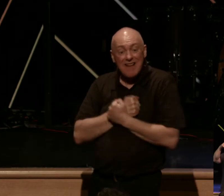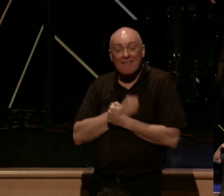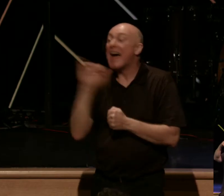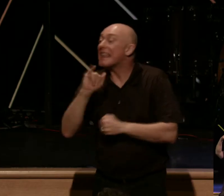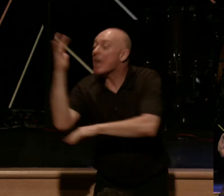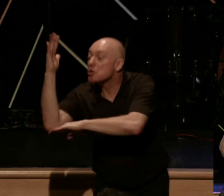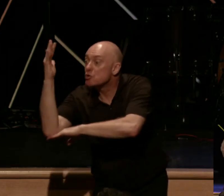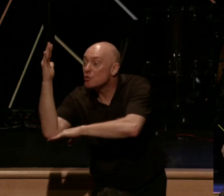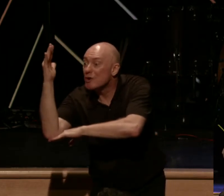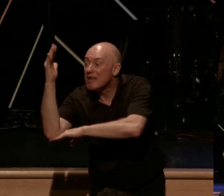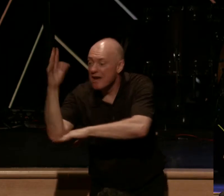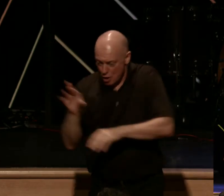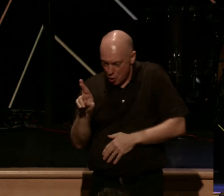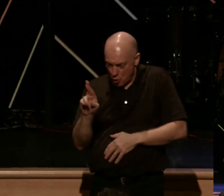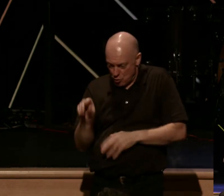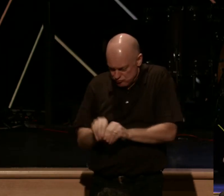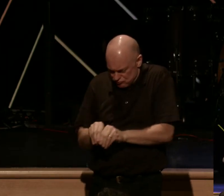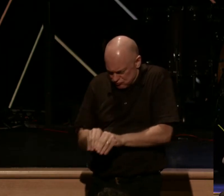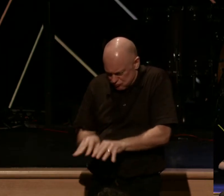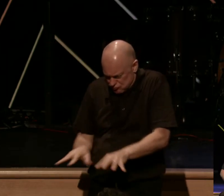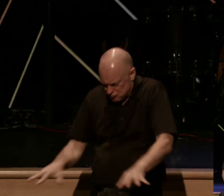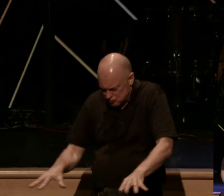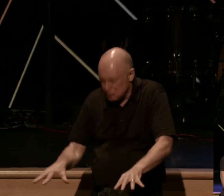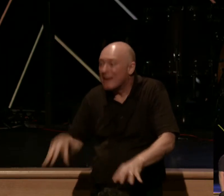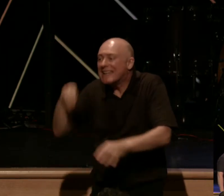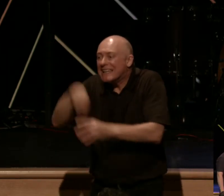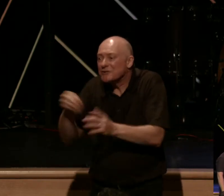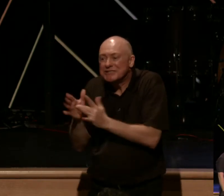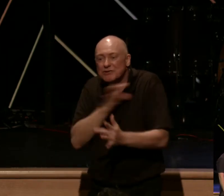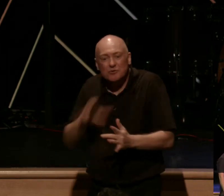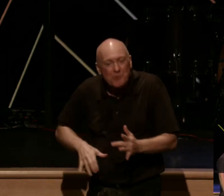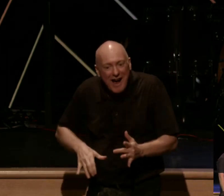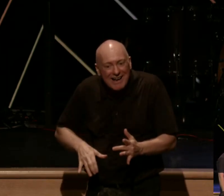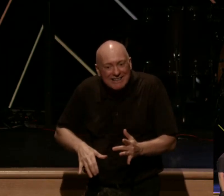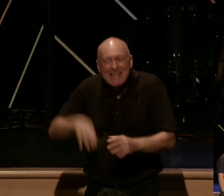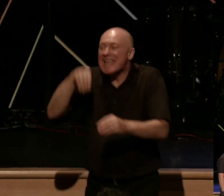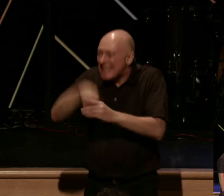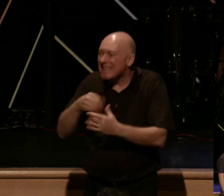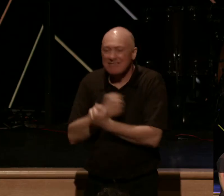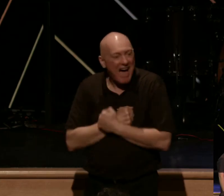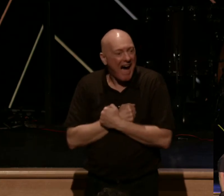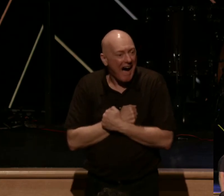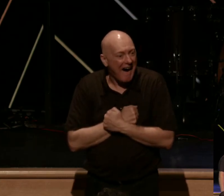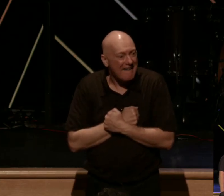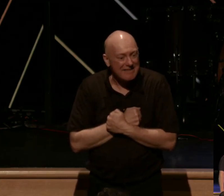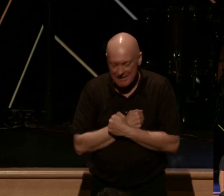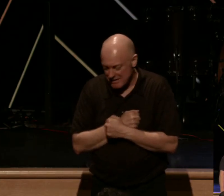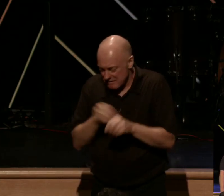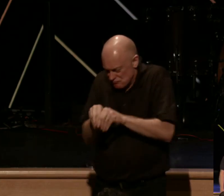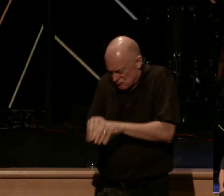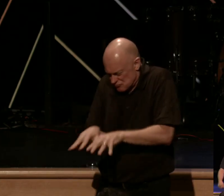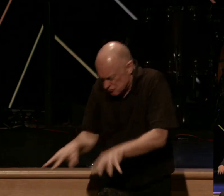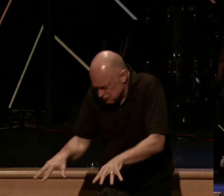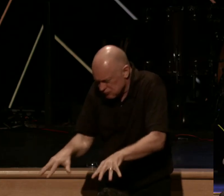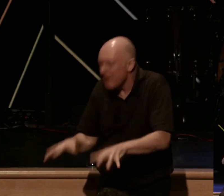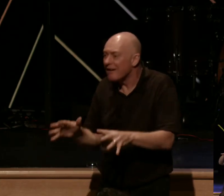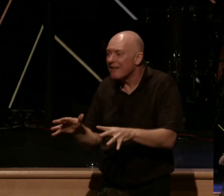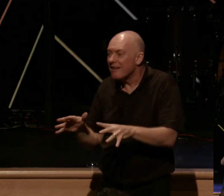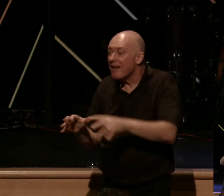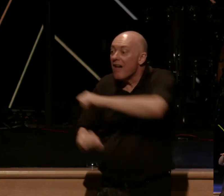and they have got their roots down into the love of Jesus Christ, rooted in love and grounded in love. The foundation of their